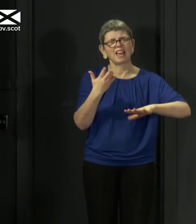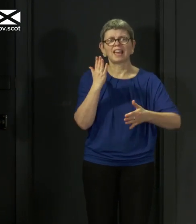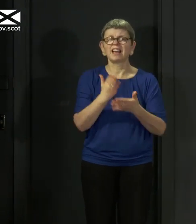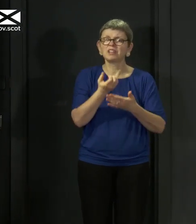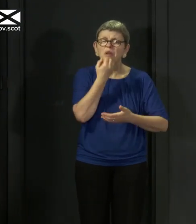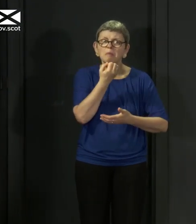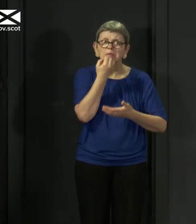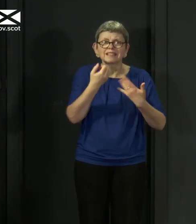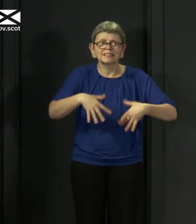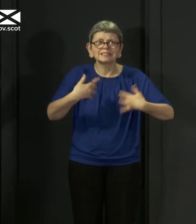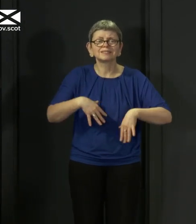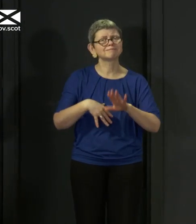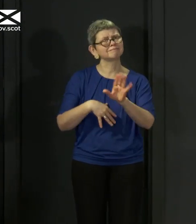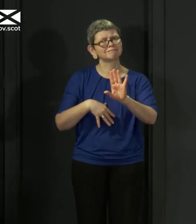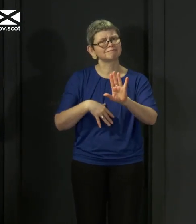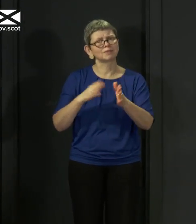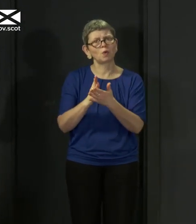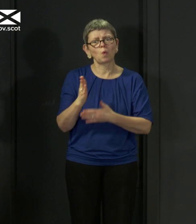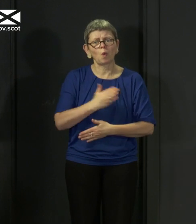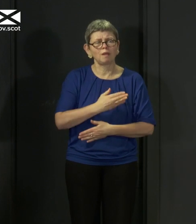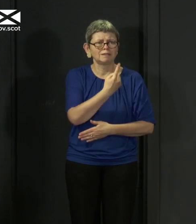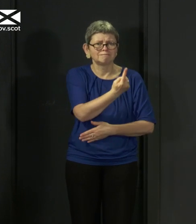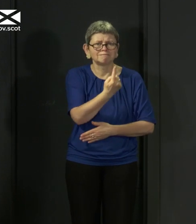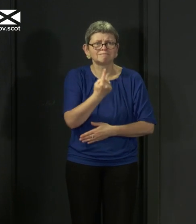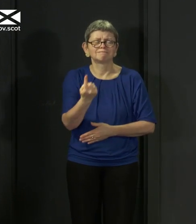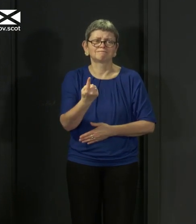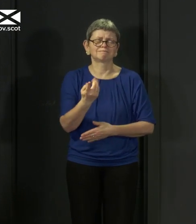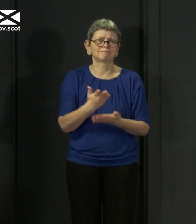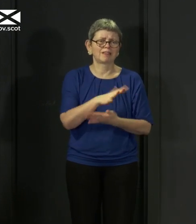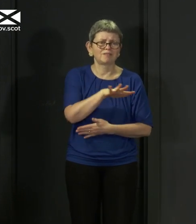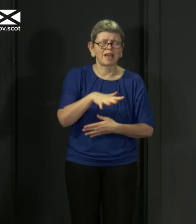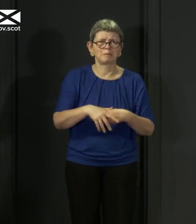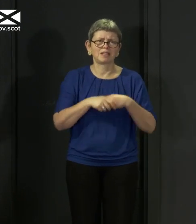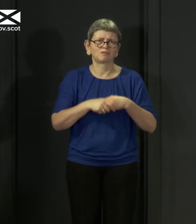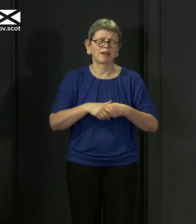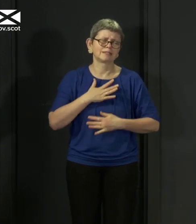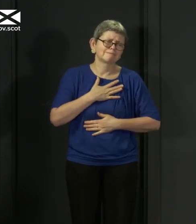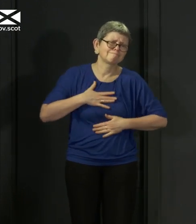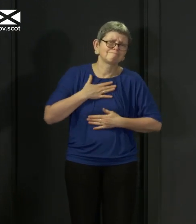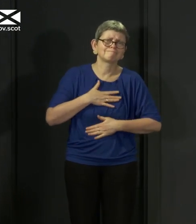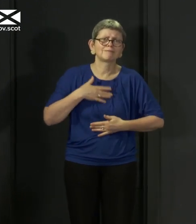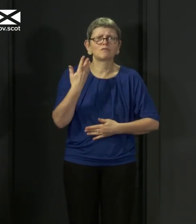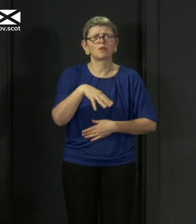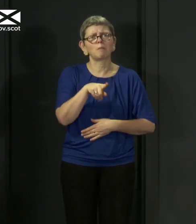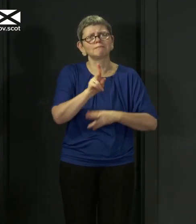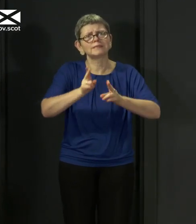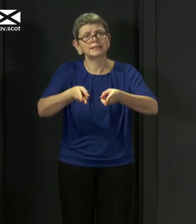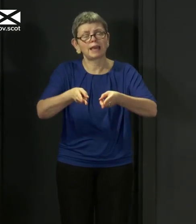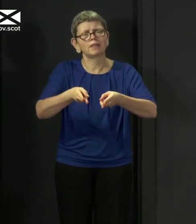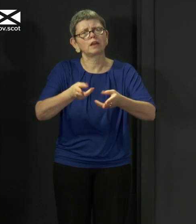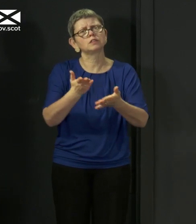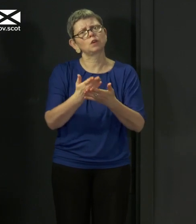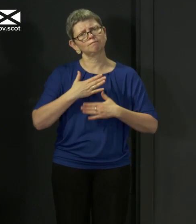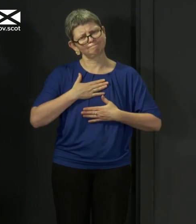individuals whose loss is a source of grief and distress to family and friends. So once again, I want to send my deepest condolences to